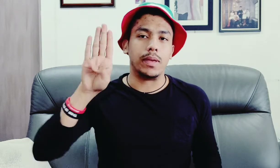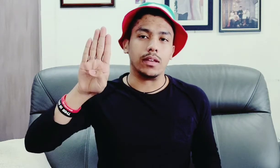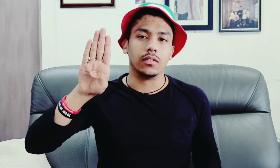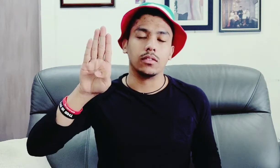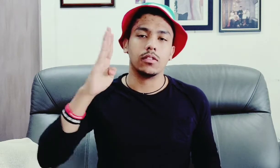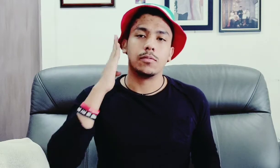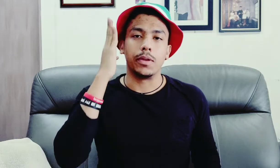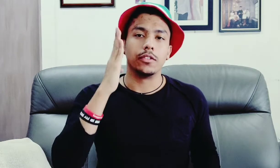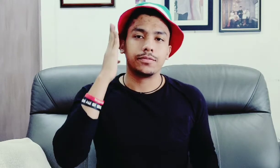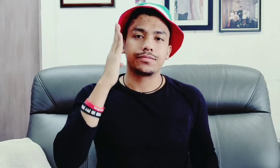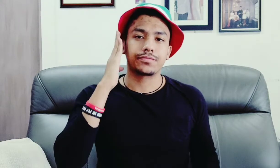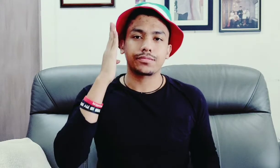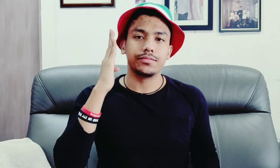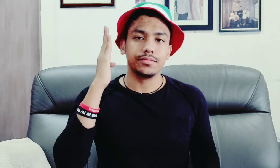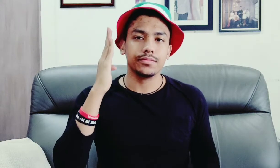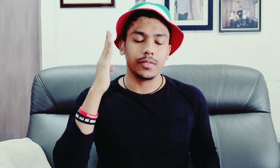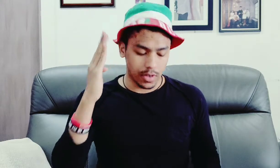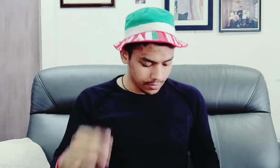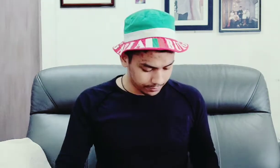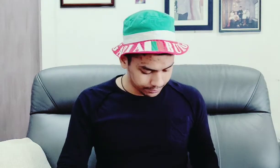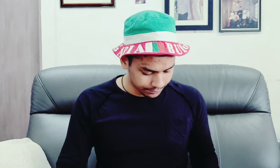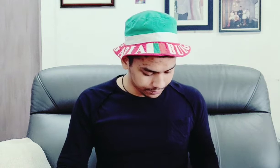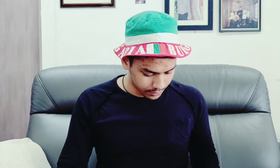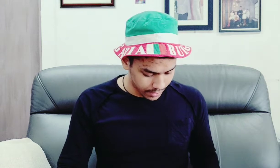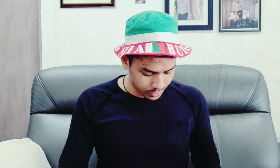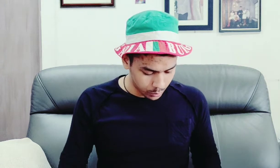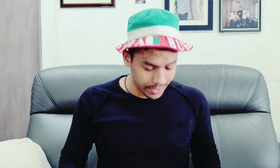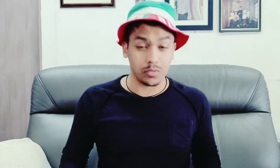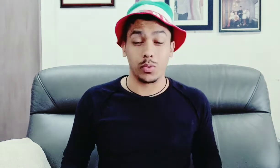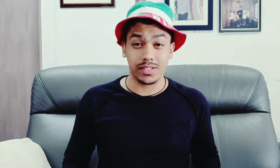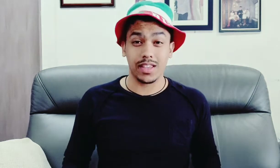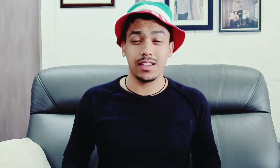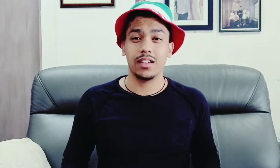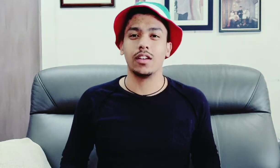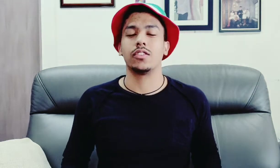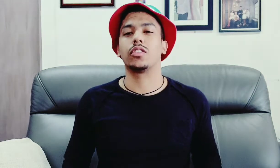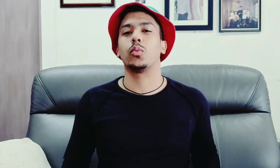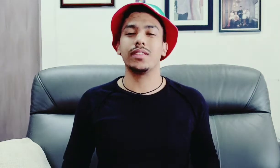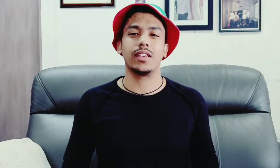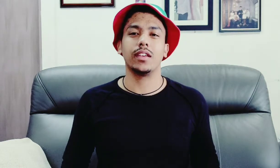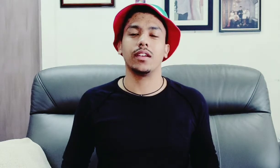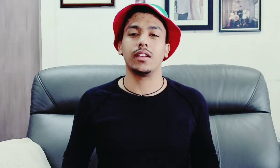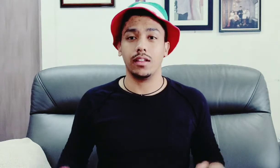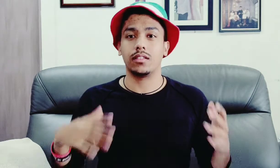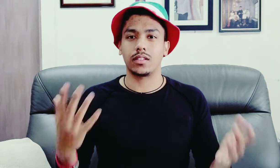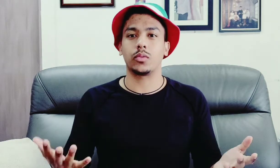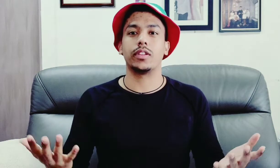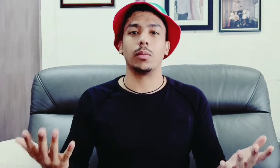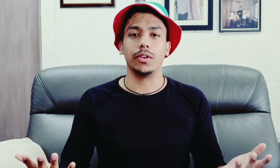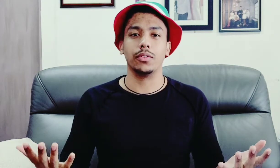a b beer okay next word is whiskey so the whiskey starts with a w